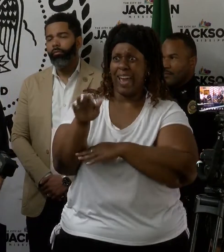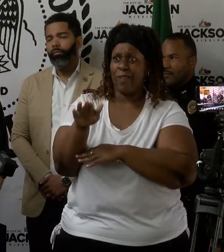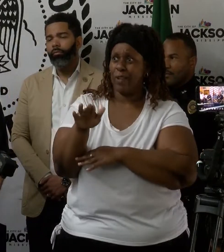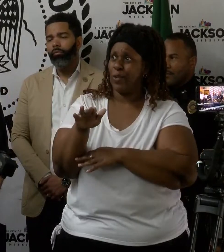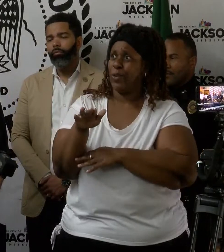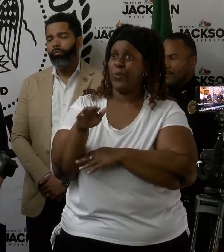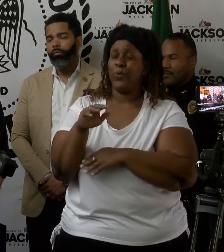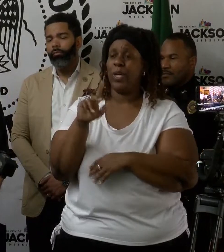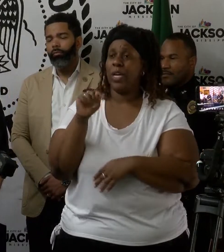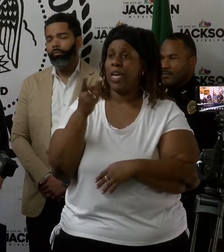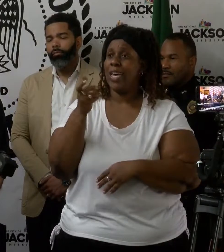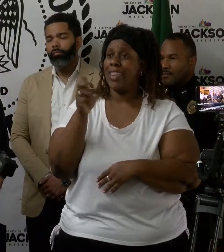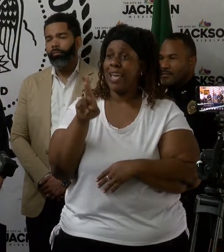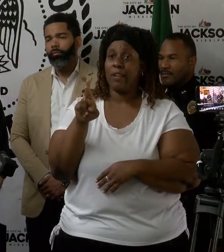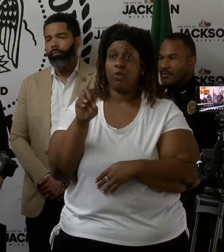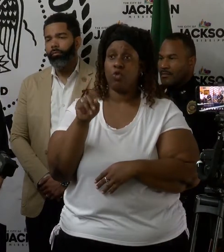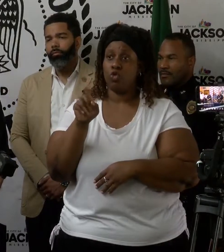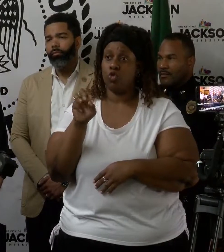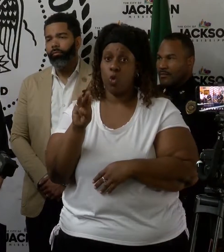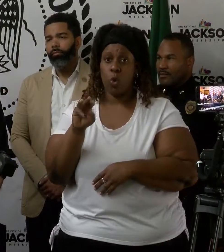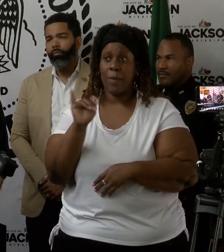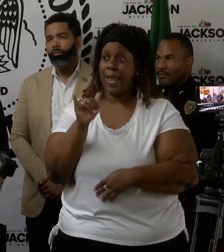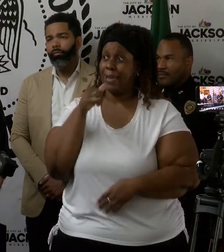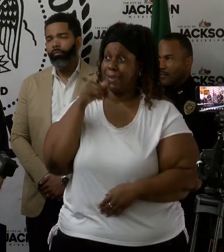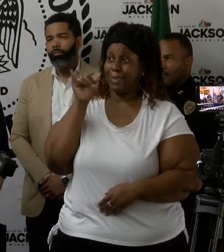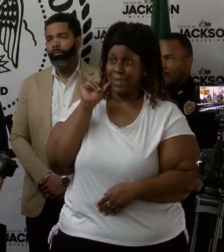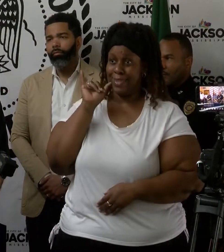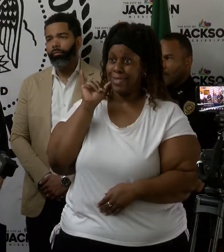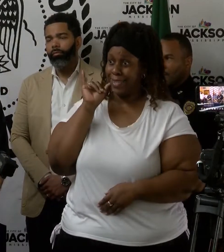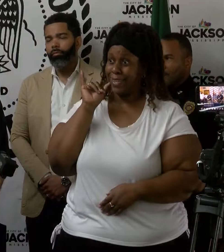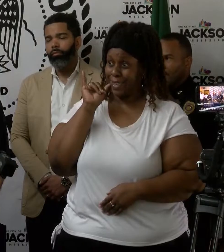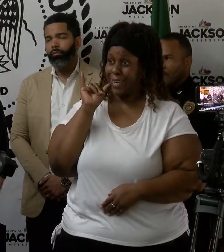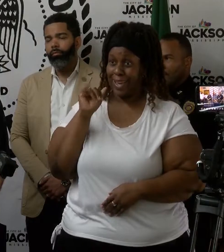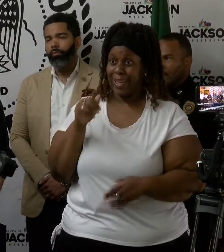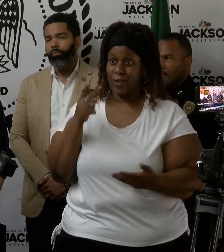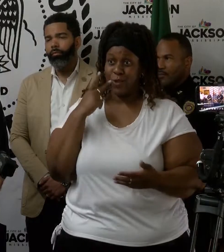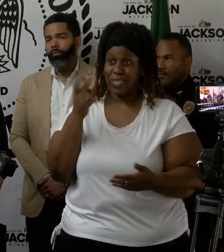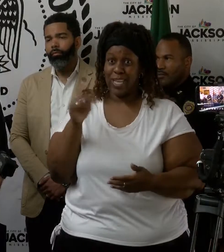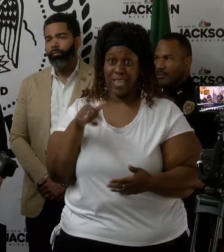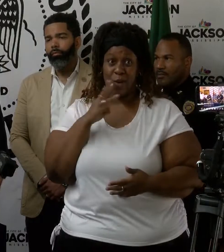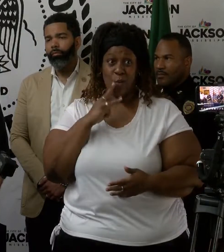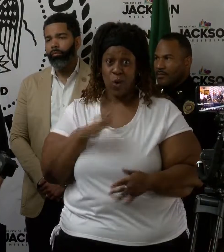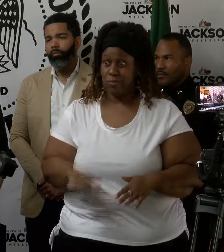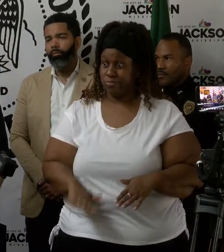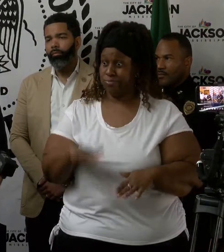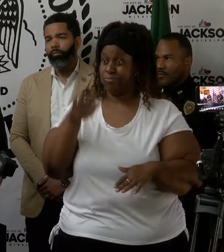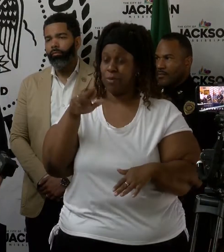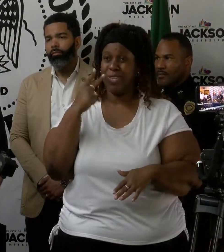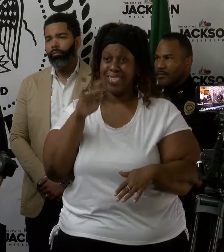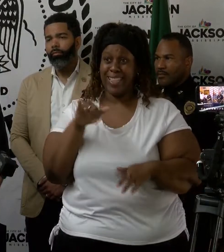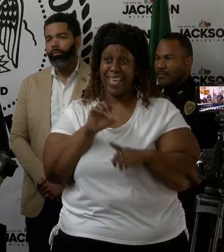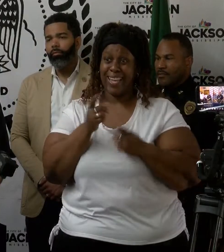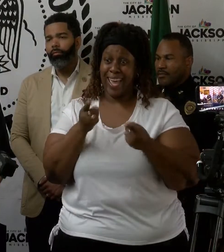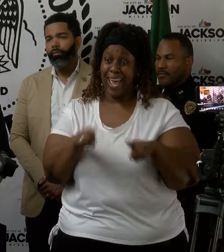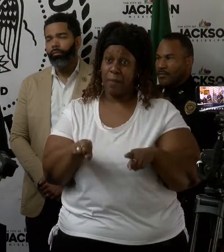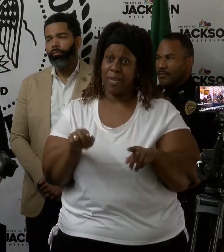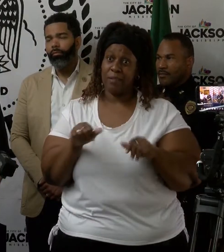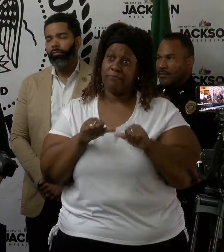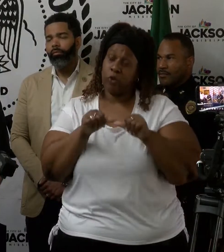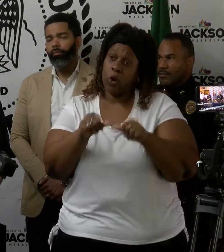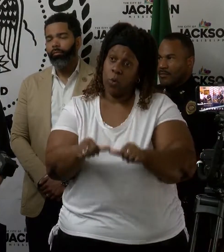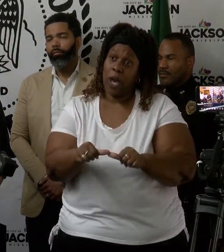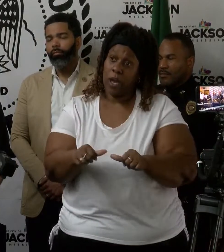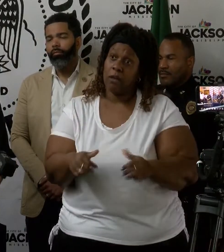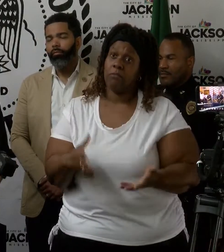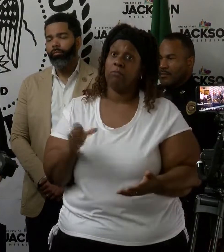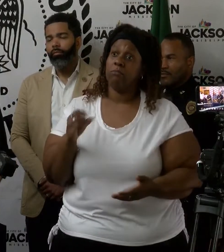some, you know, like we did yesterday where a big line moves up through the area. We could see those kind of things for a while, but it is